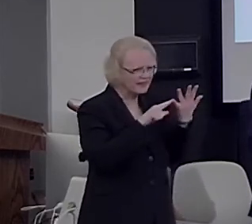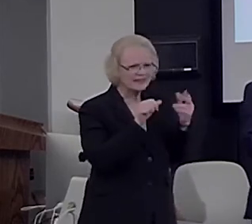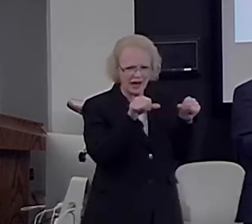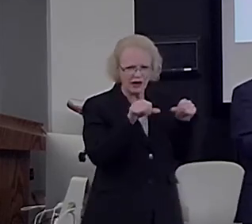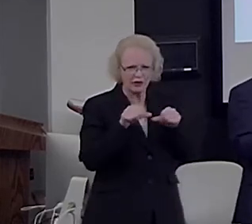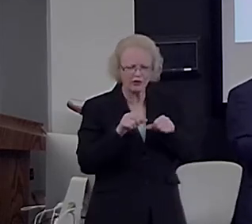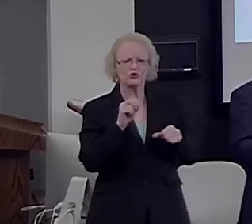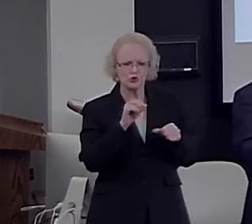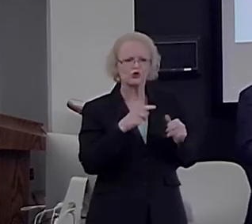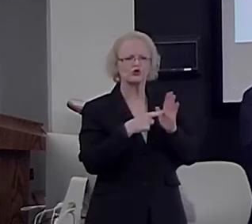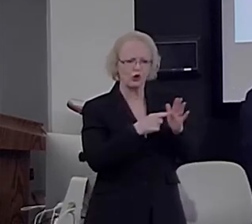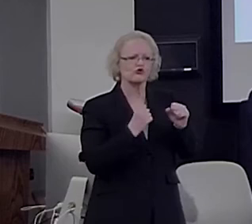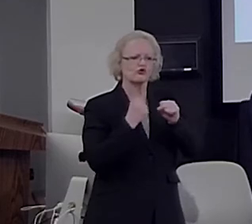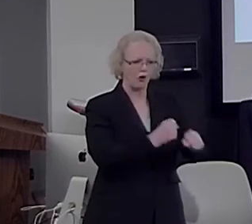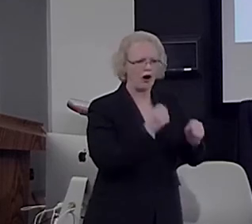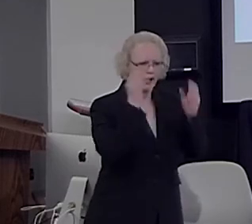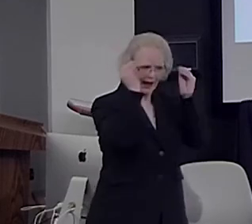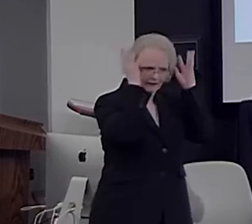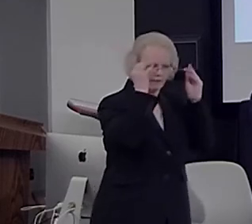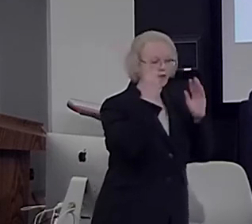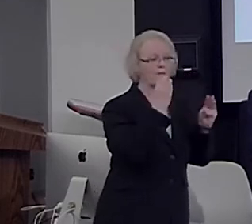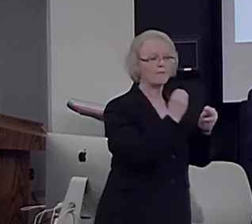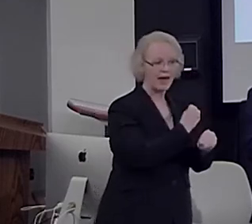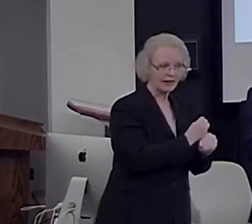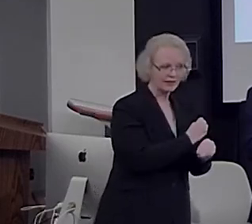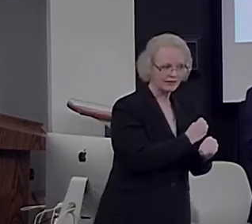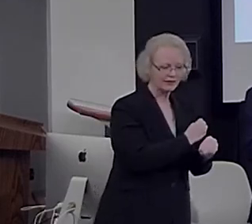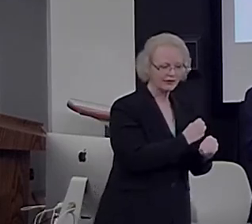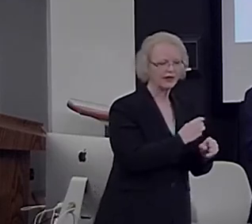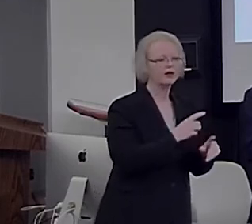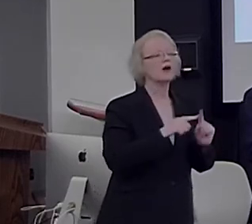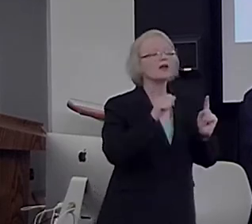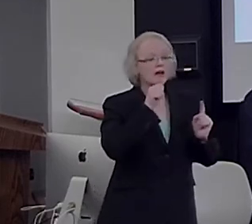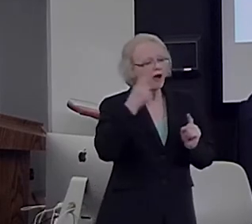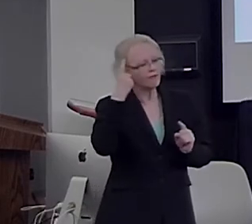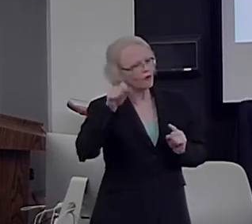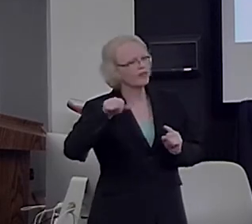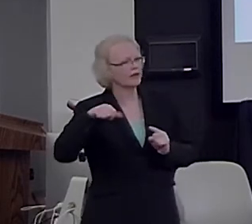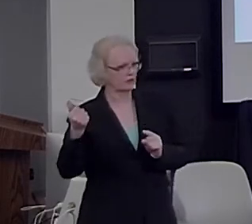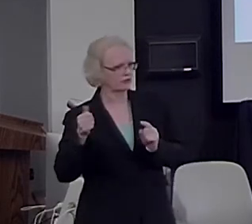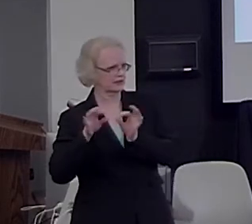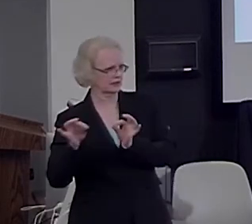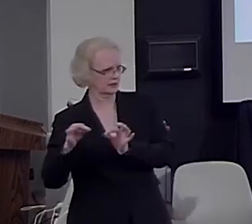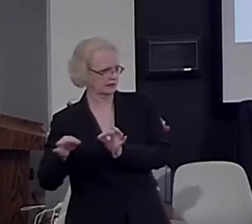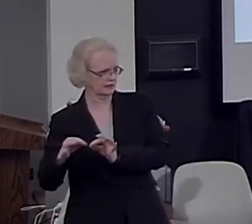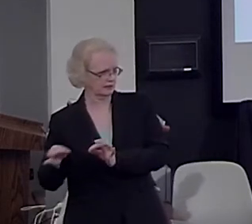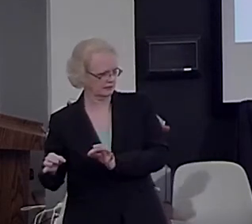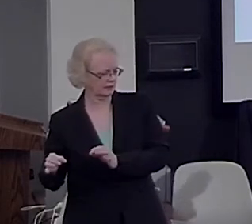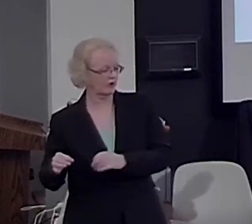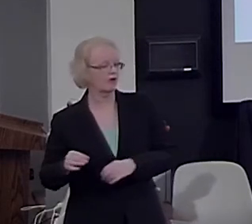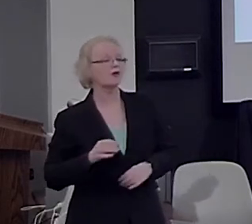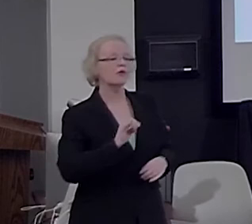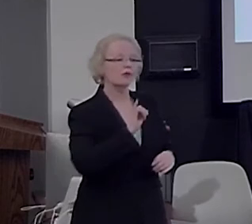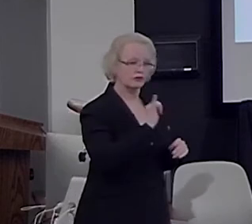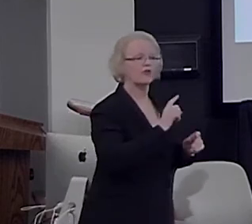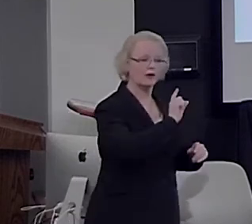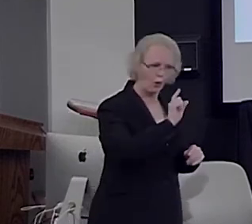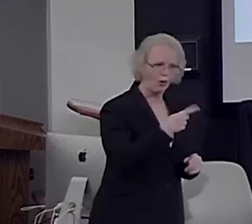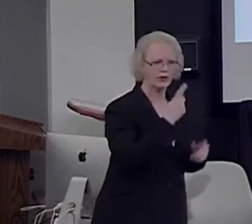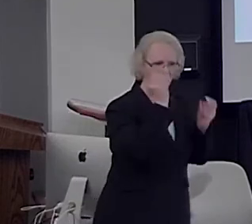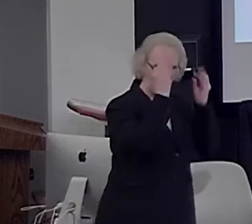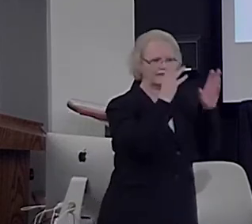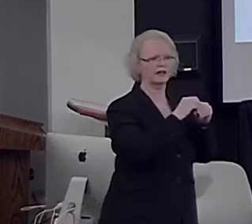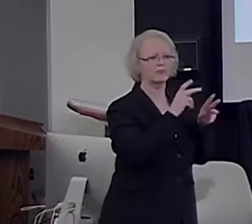strong activation for math, but not for the control sentences. And furthermore, they only activate in the mathematicians.